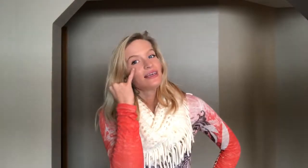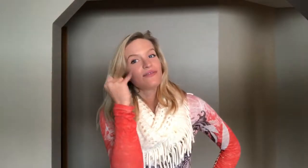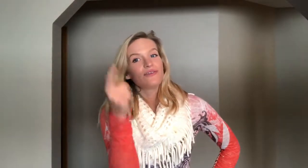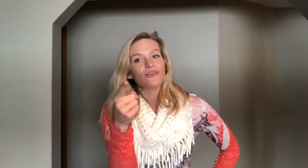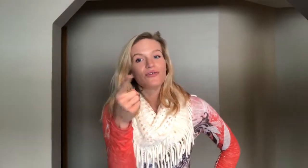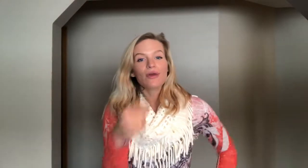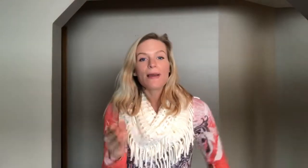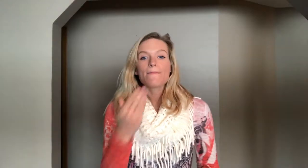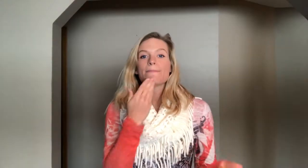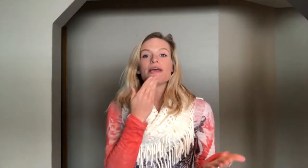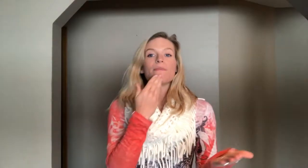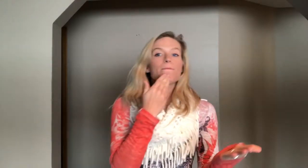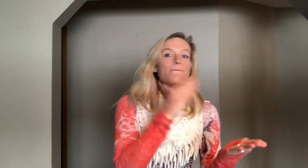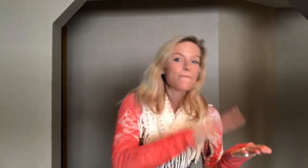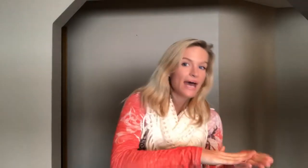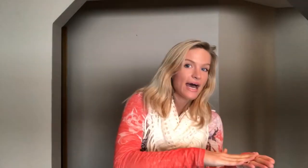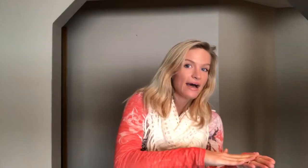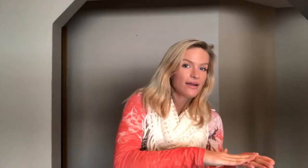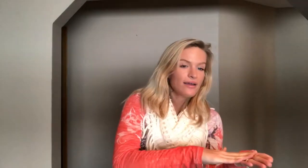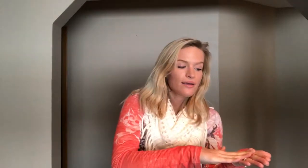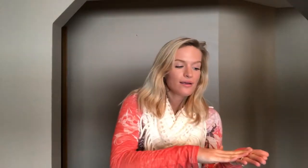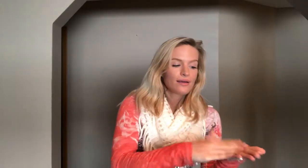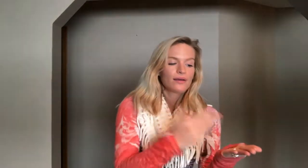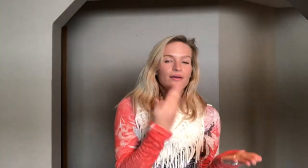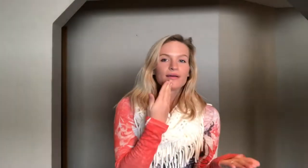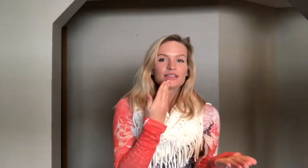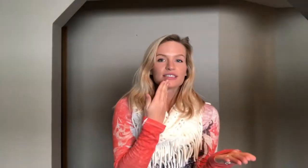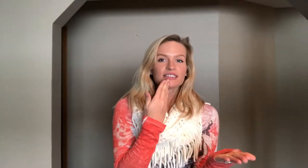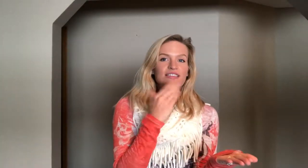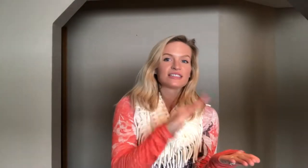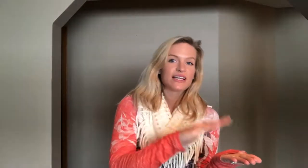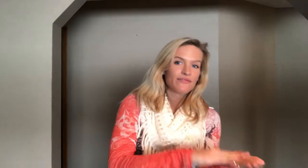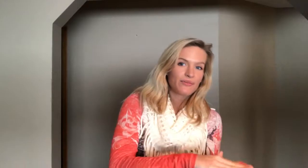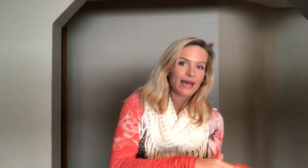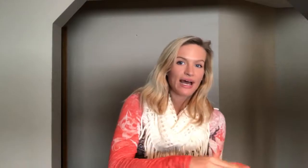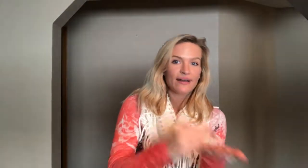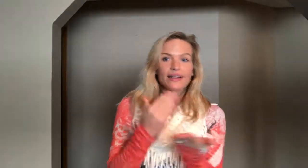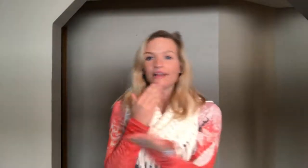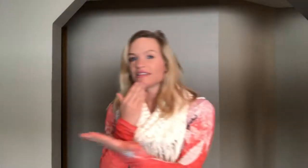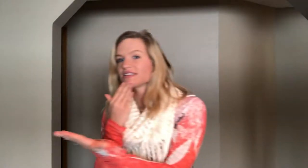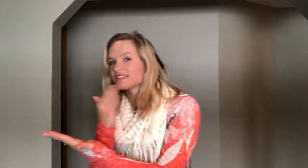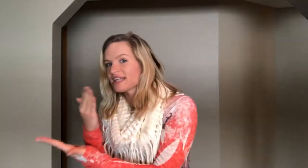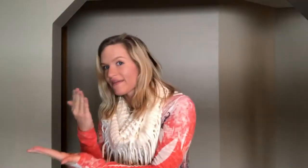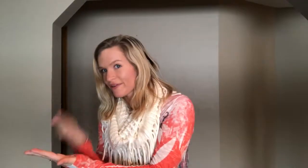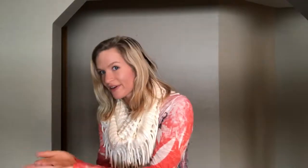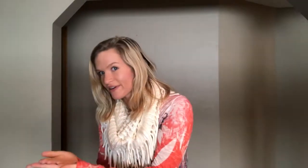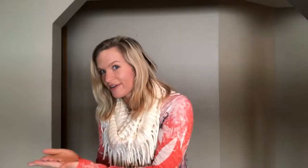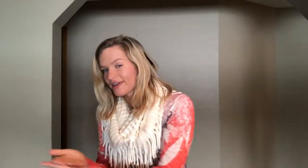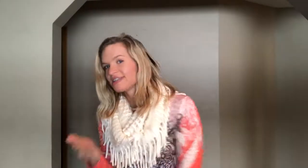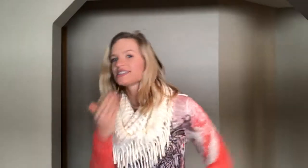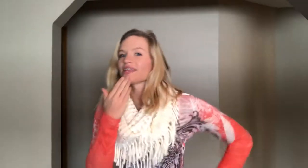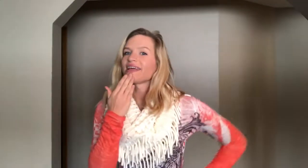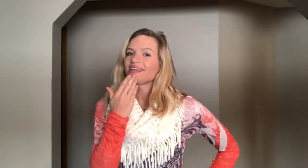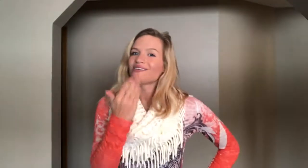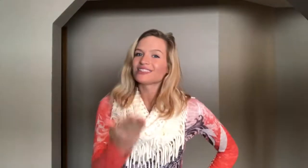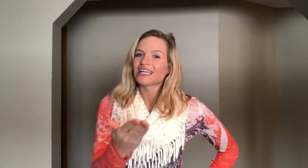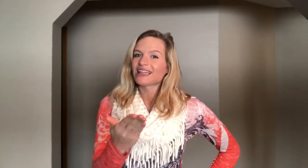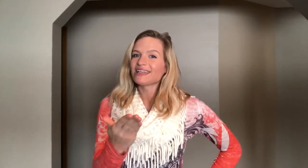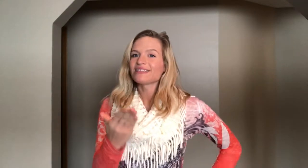If you've been bad. So this is the sign for bad. And this is the sign for good. So thank you's like this.